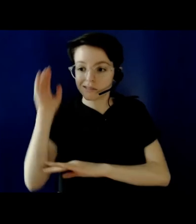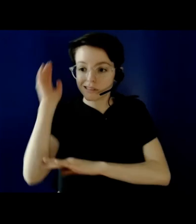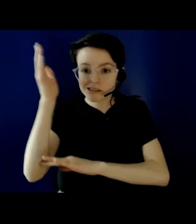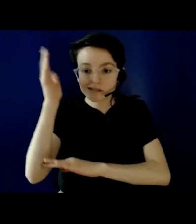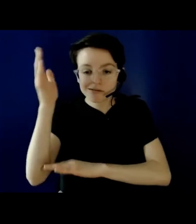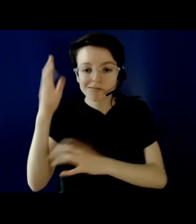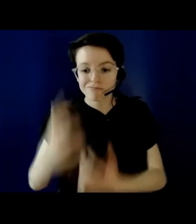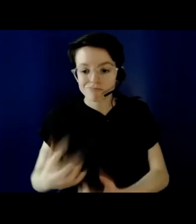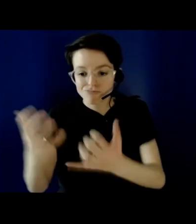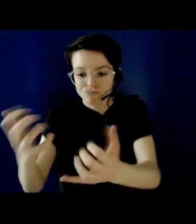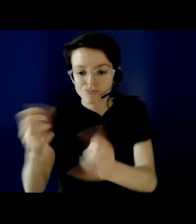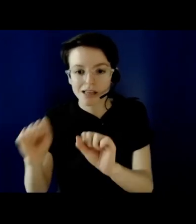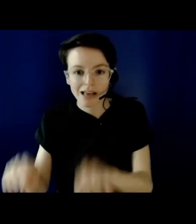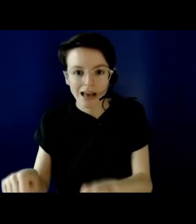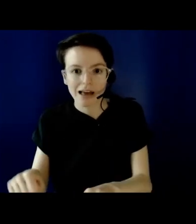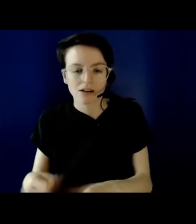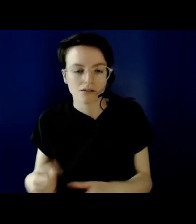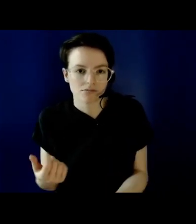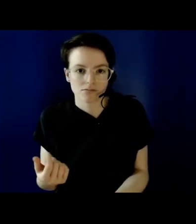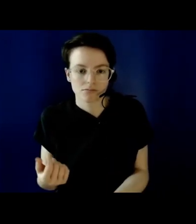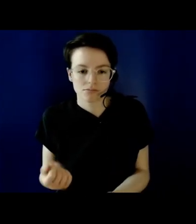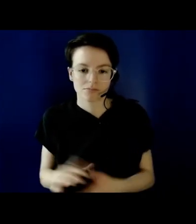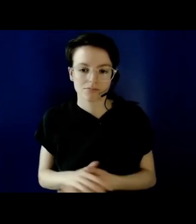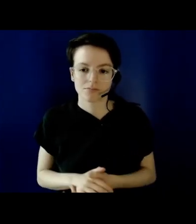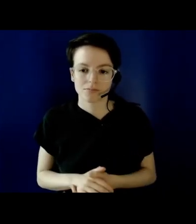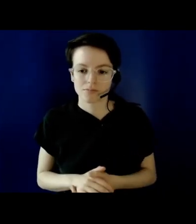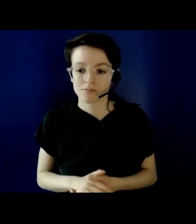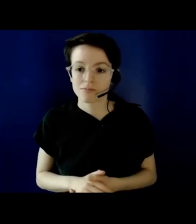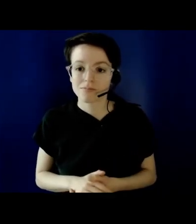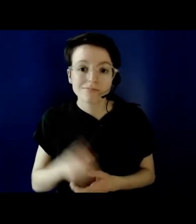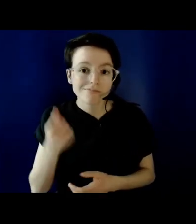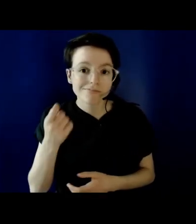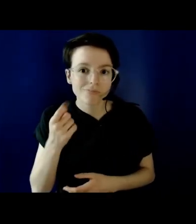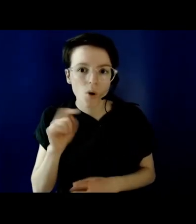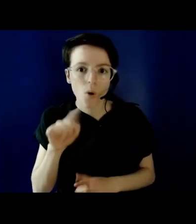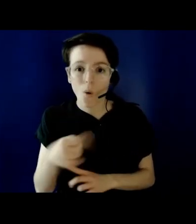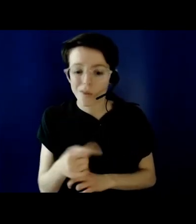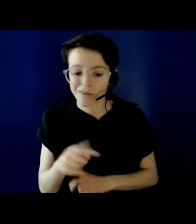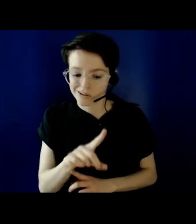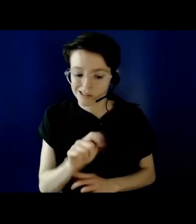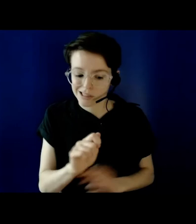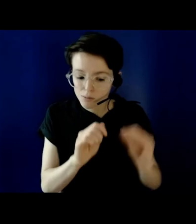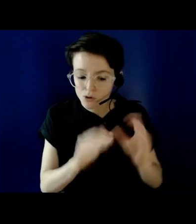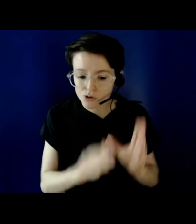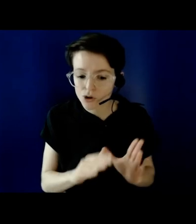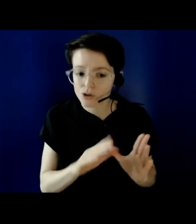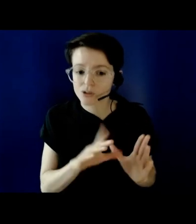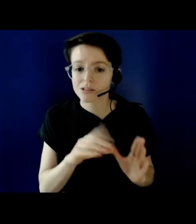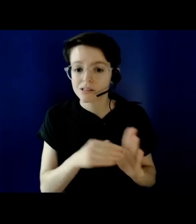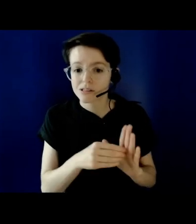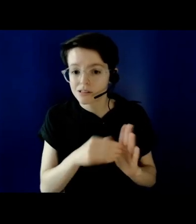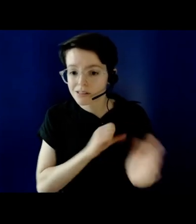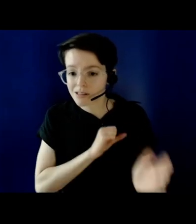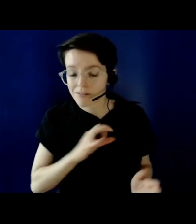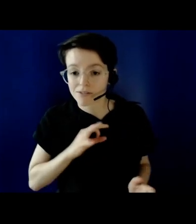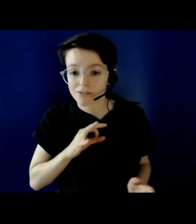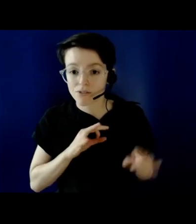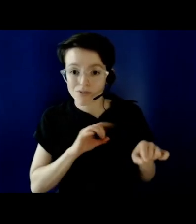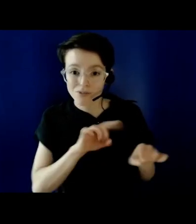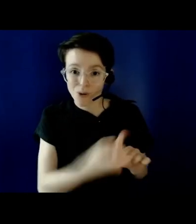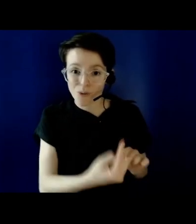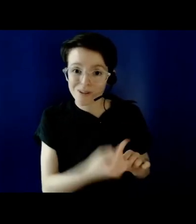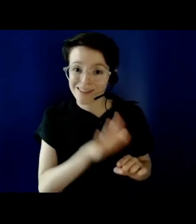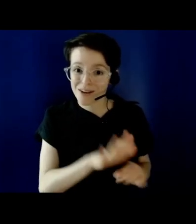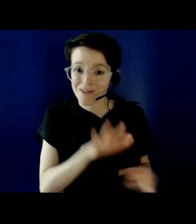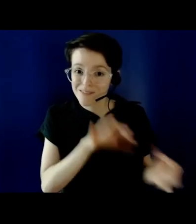And it shouldn't only be disabled instructors and staff who contribute to these discussions. Disabled students are also struggling